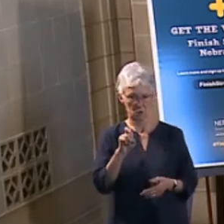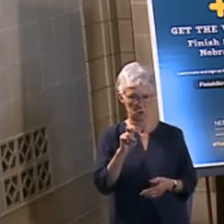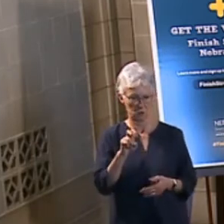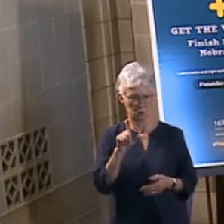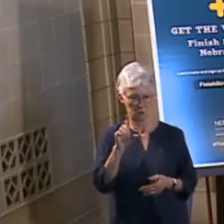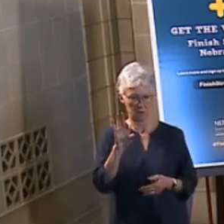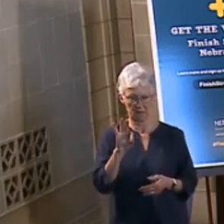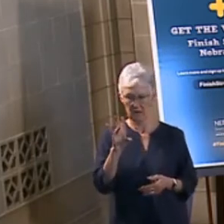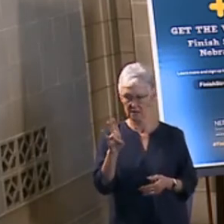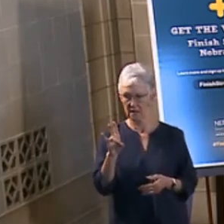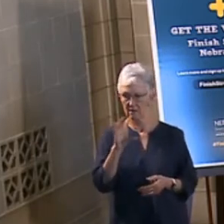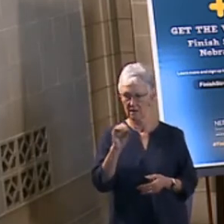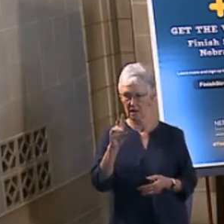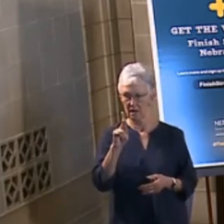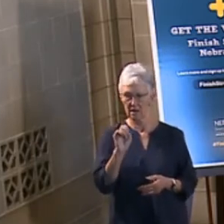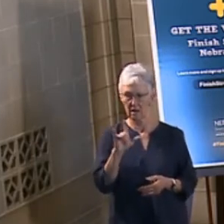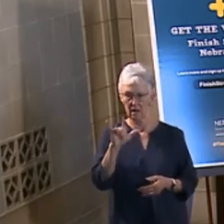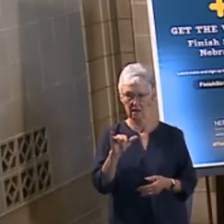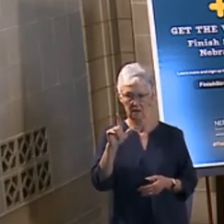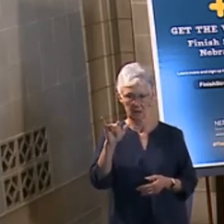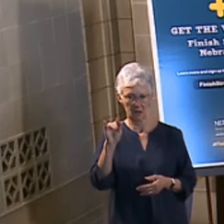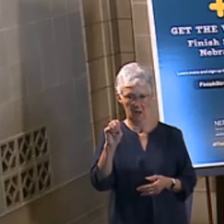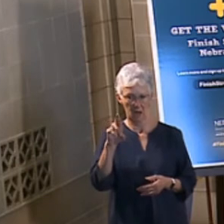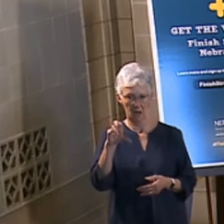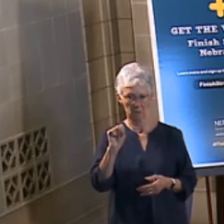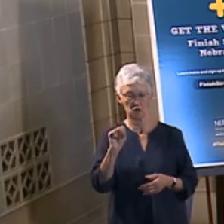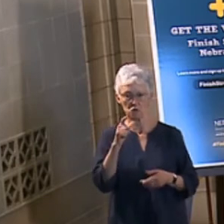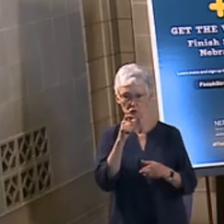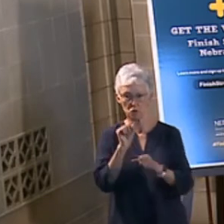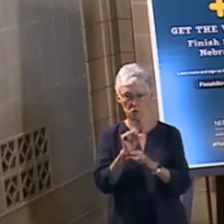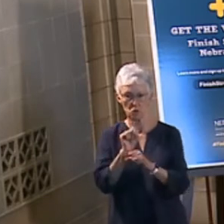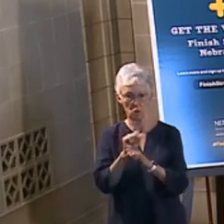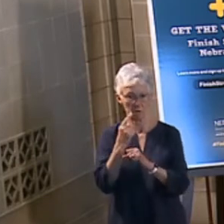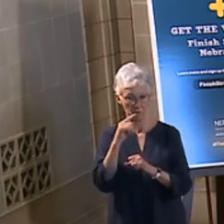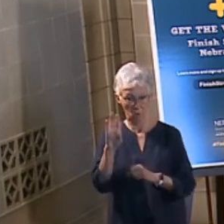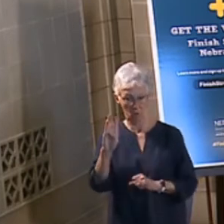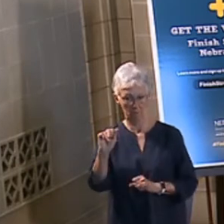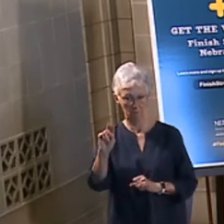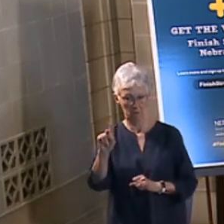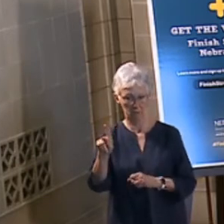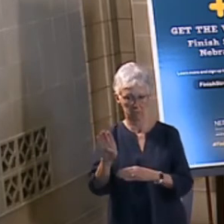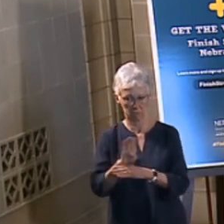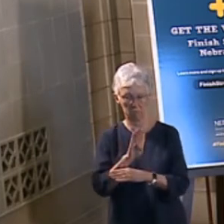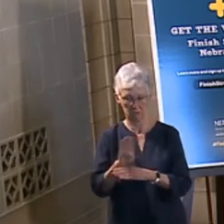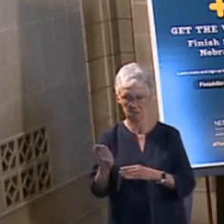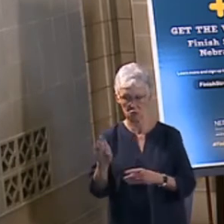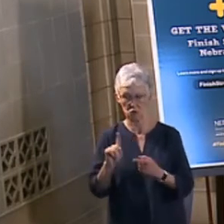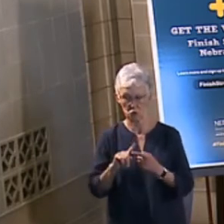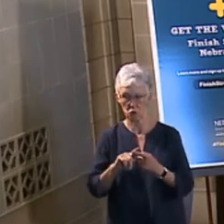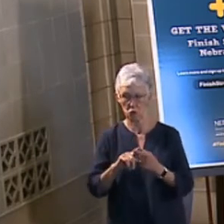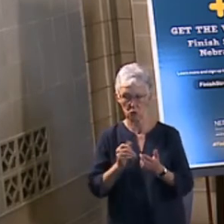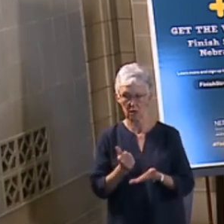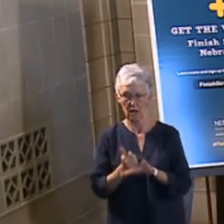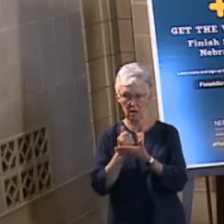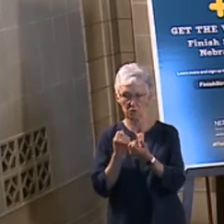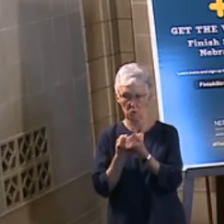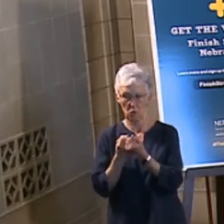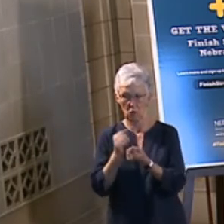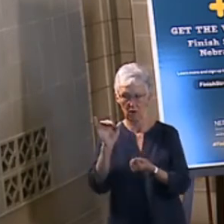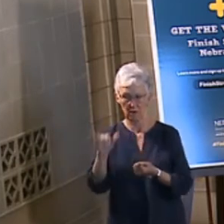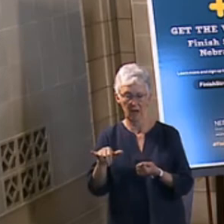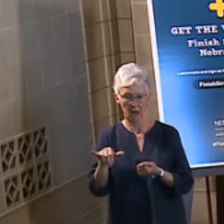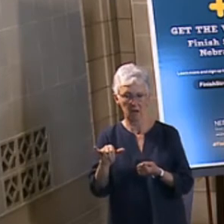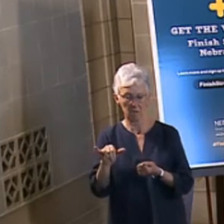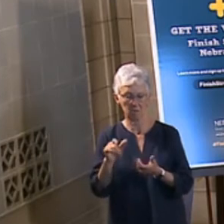director for the Department of Banking, who has also worked on this bill to be able to bring it to the floor, and then Gina Ragland, who is with the